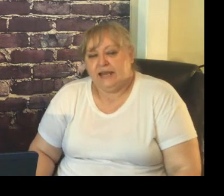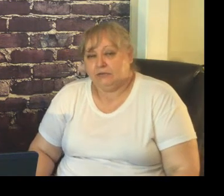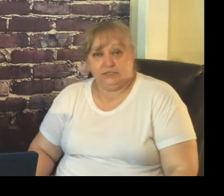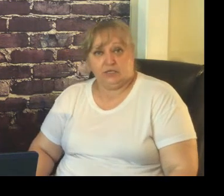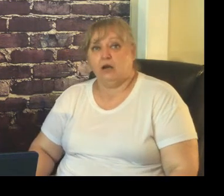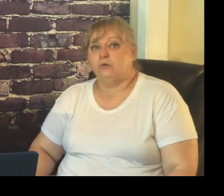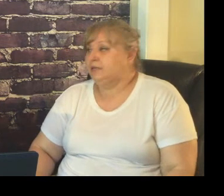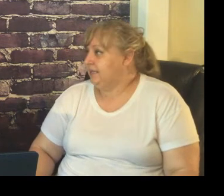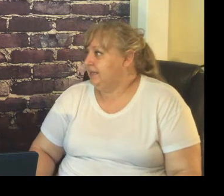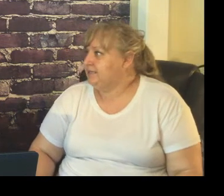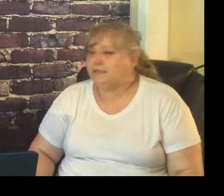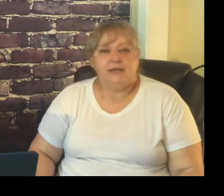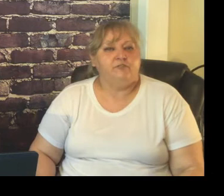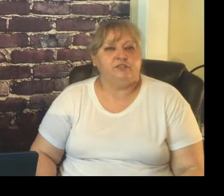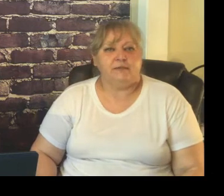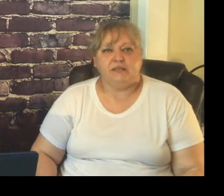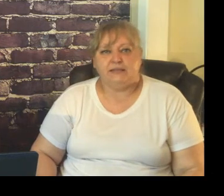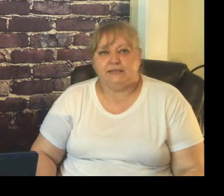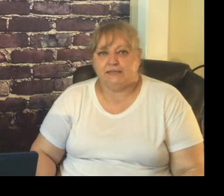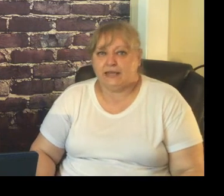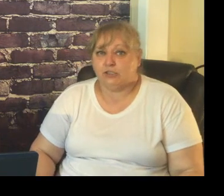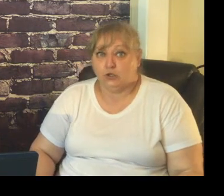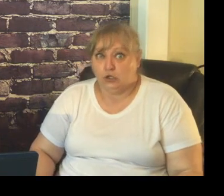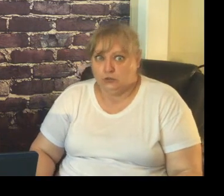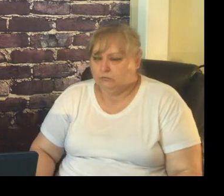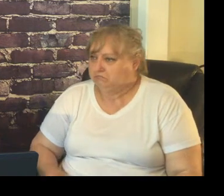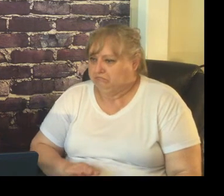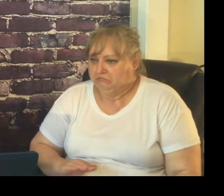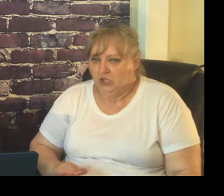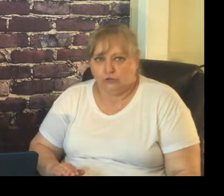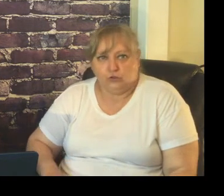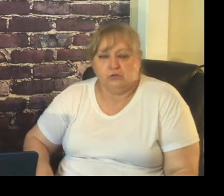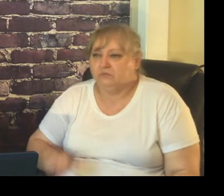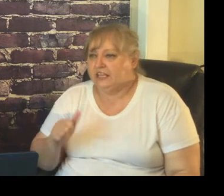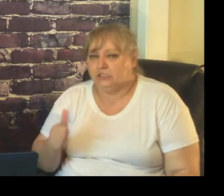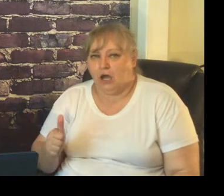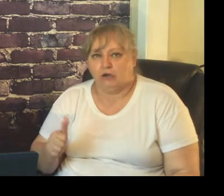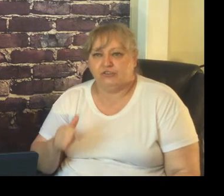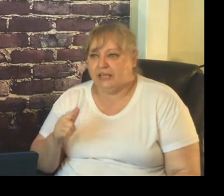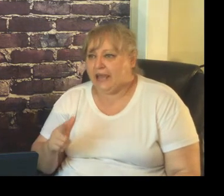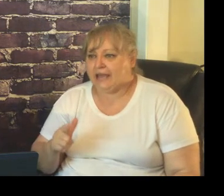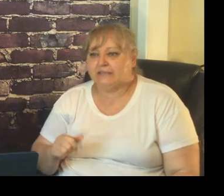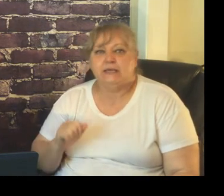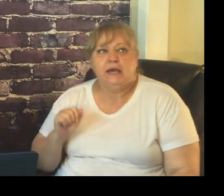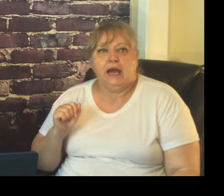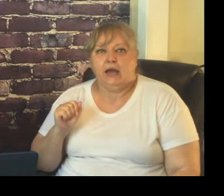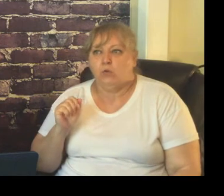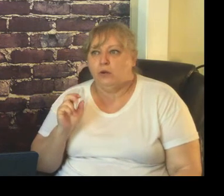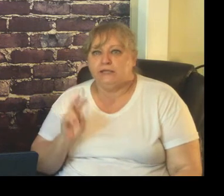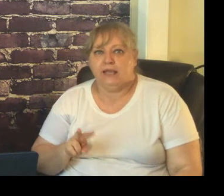down and talk with the kids for something that it's not school no school their dogs their cats where they